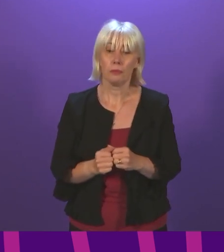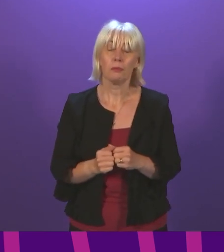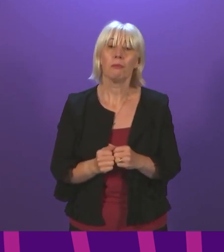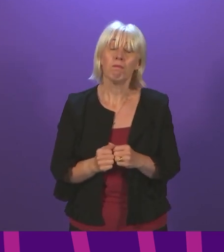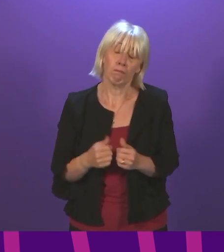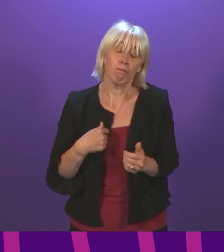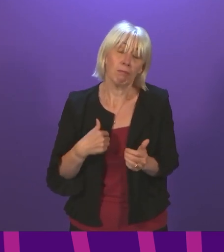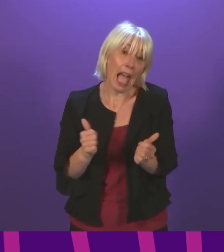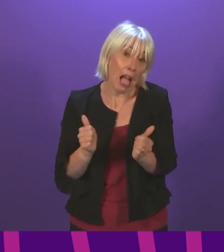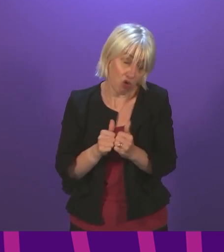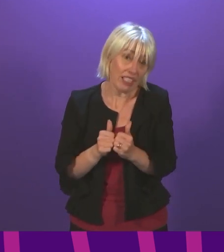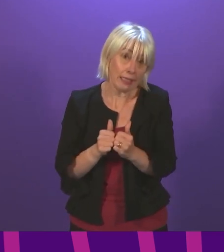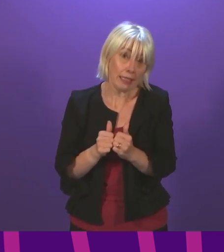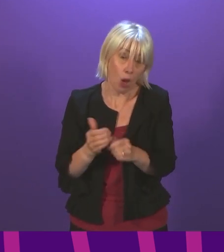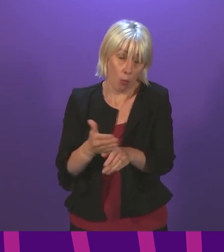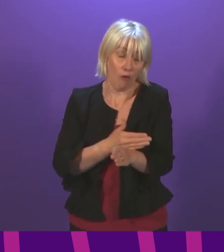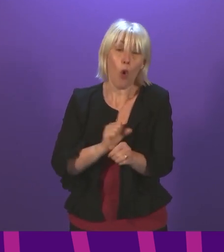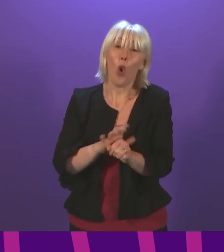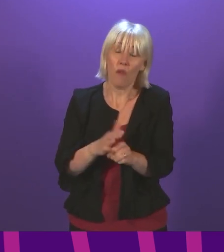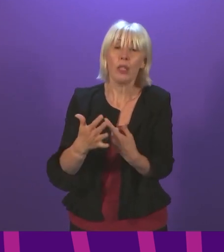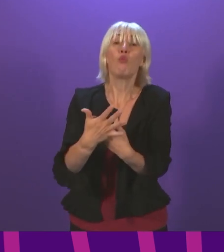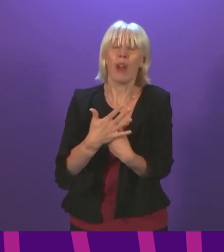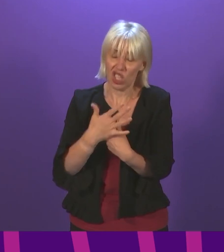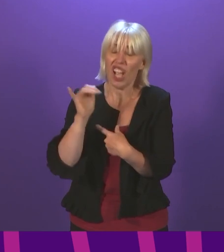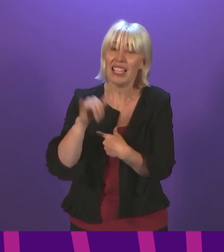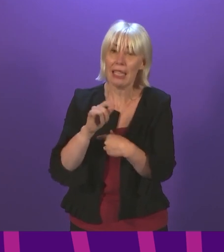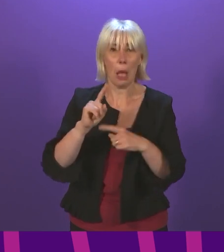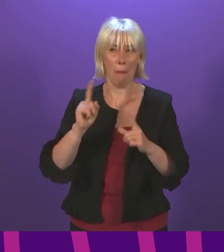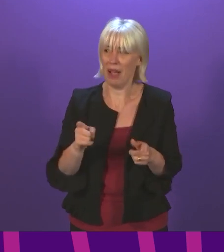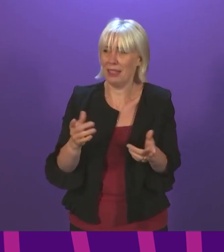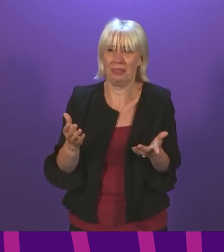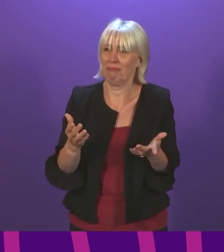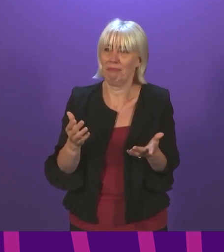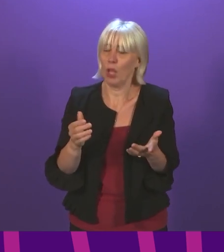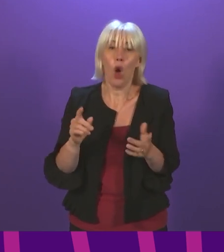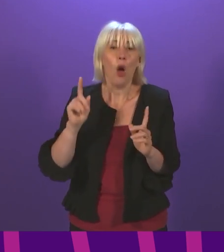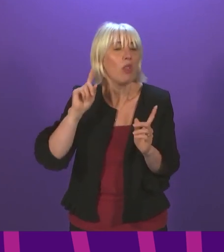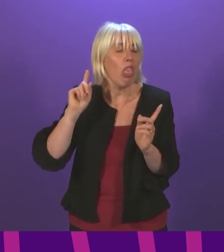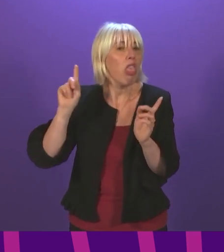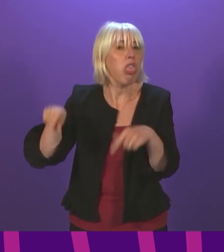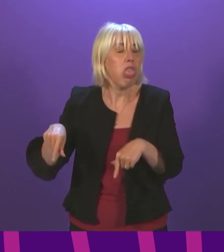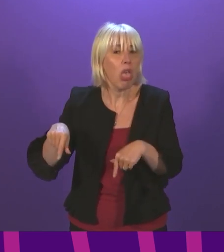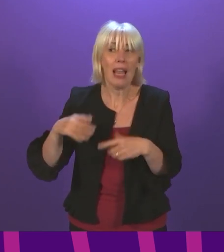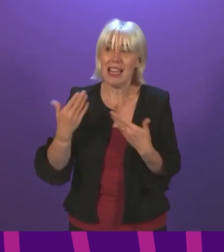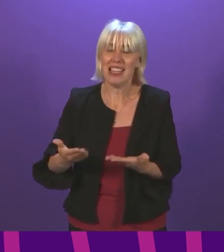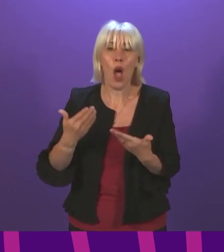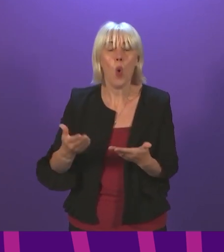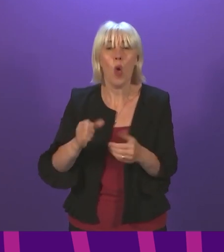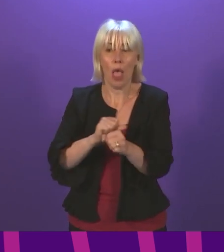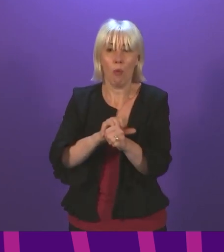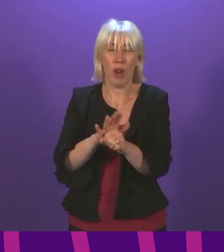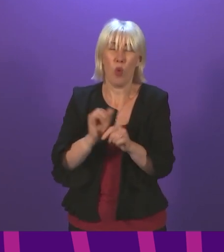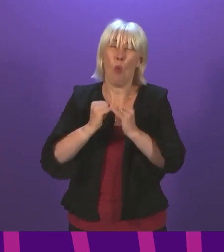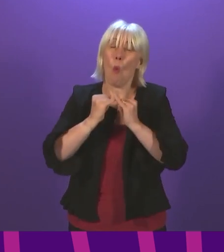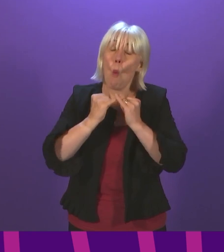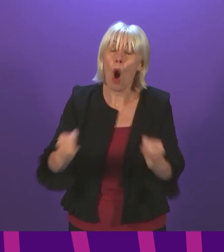I agree there were pressures before COVID, but I don't think anybody can or should deny that those pressures have been significantly exacerbated